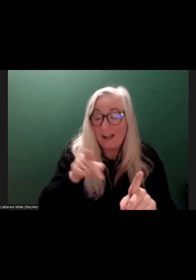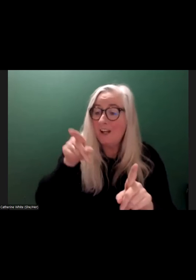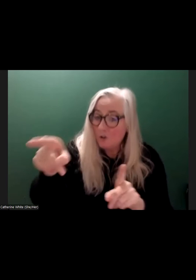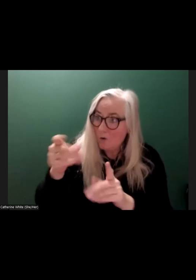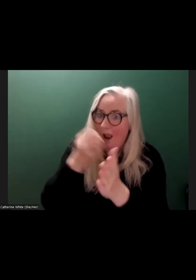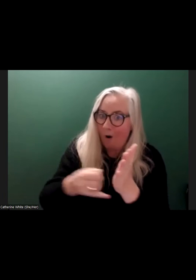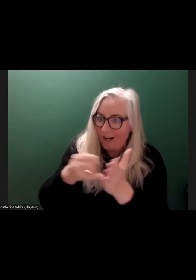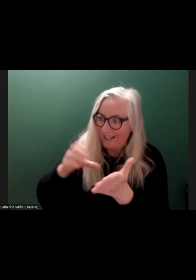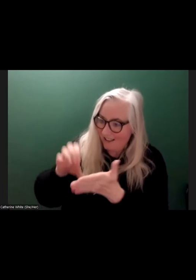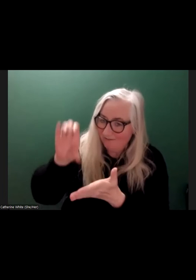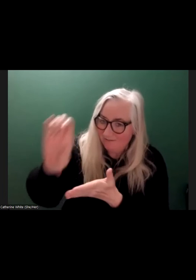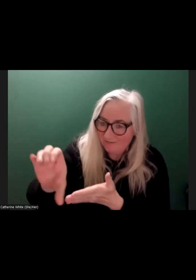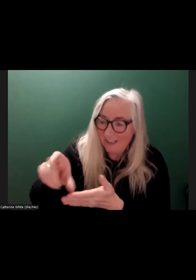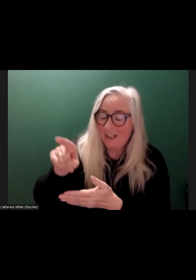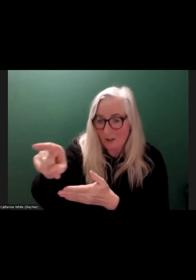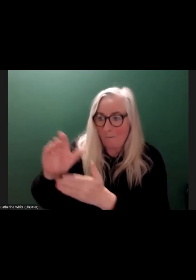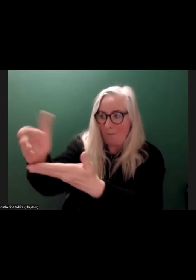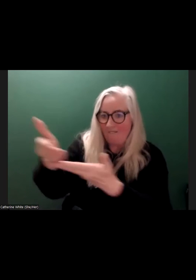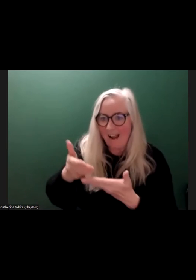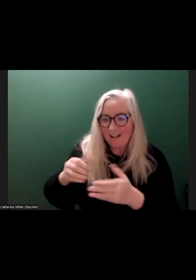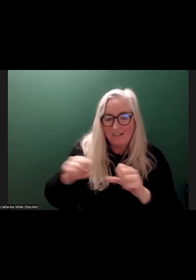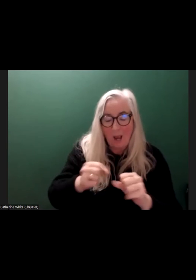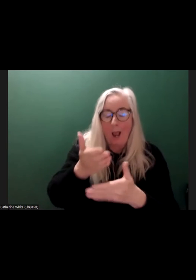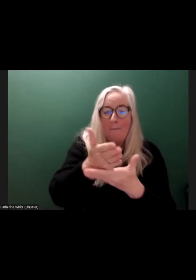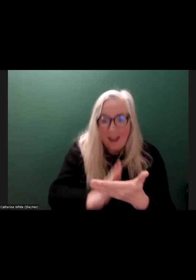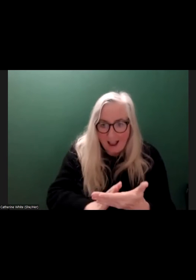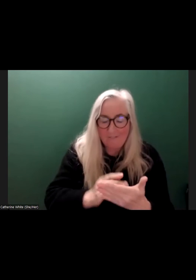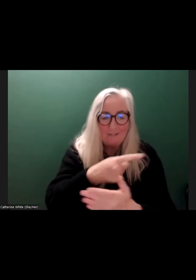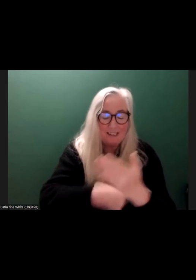provide services on behalf of disabled people.